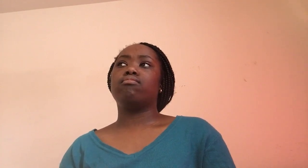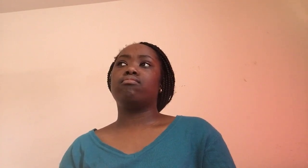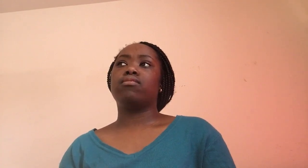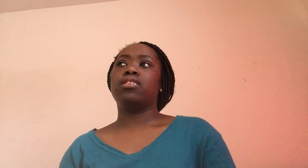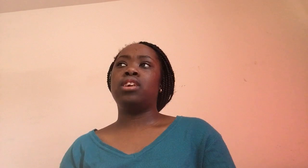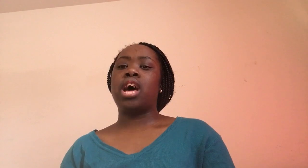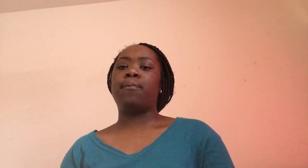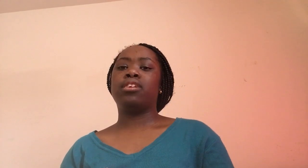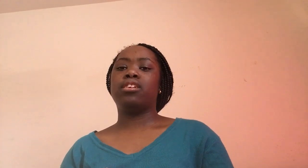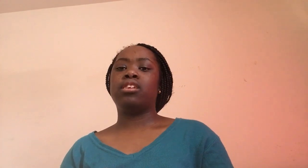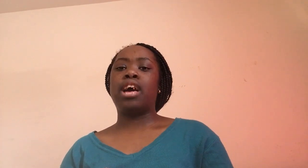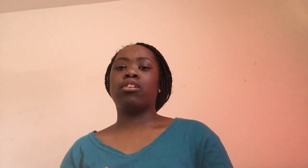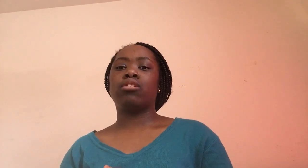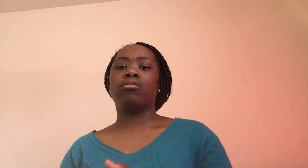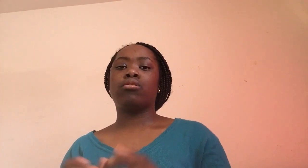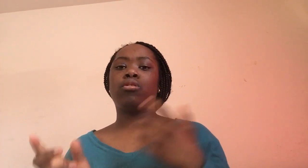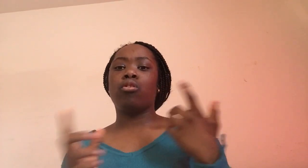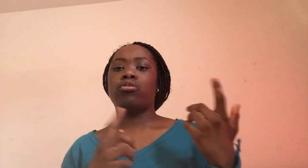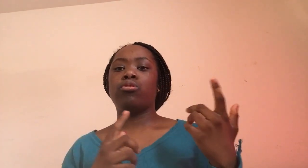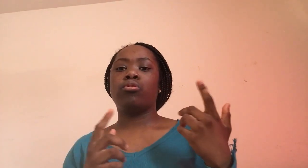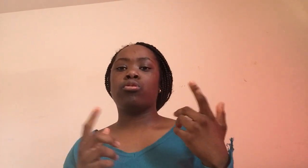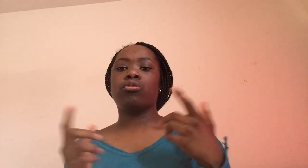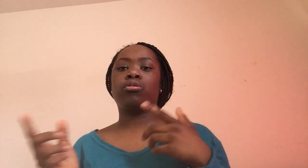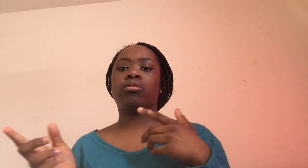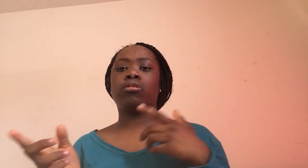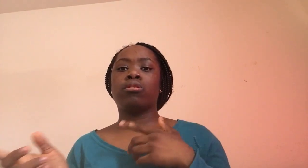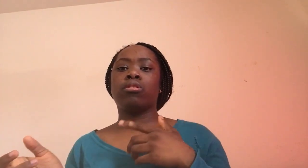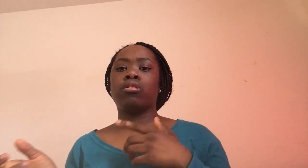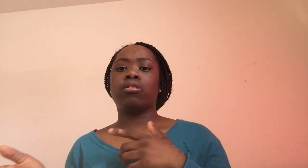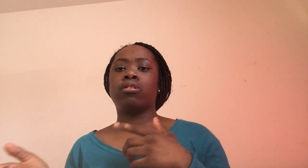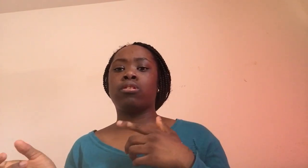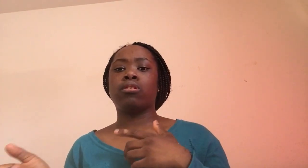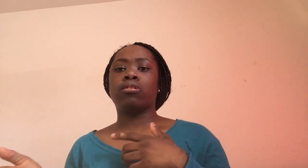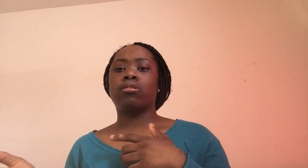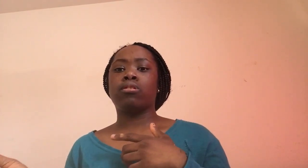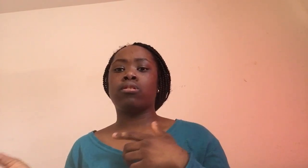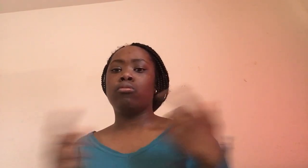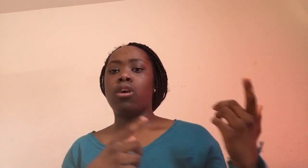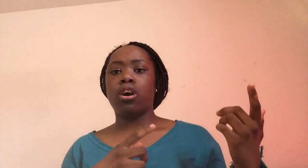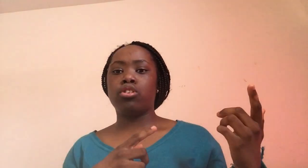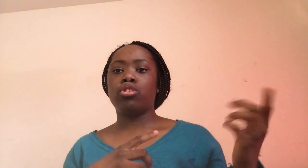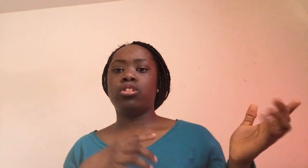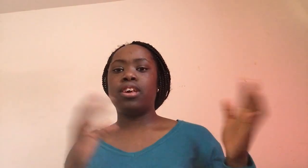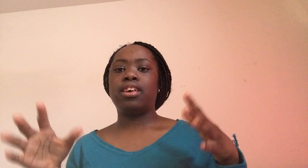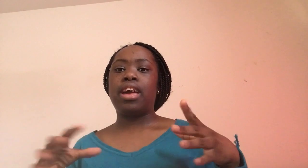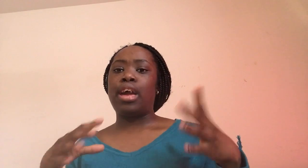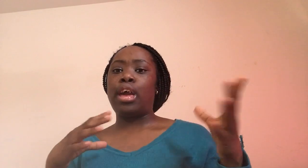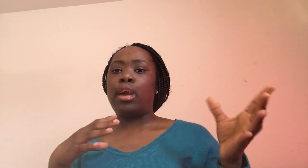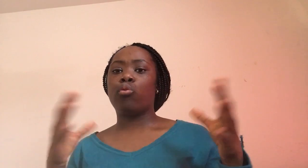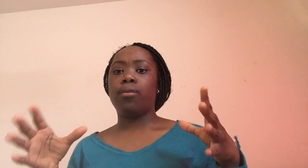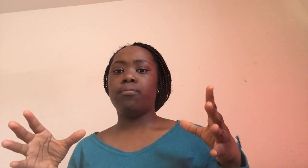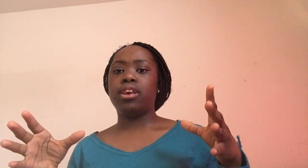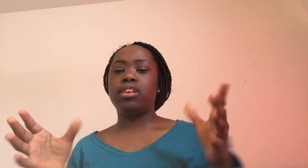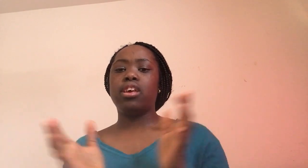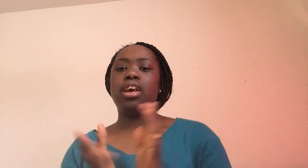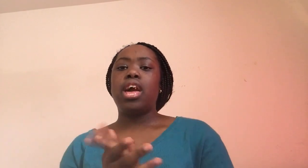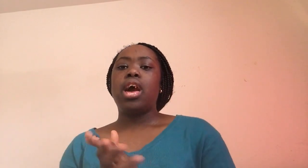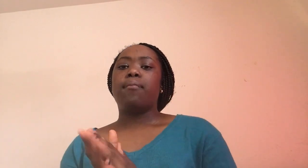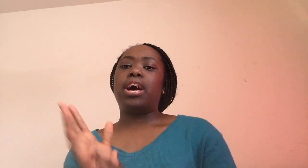I'm not gonna go to garage to set equipment. My